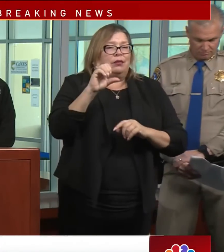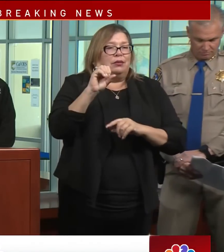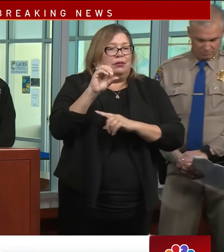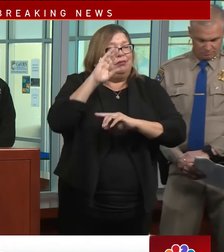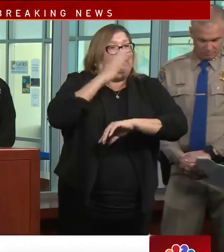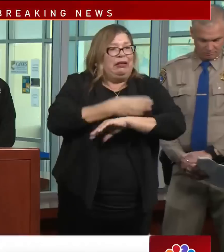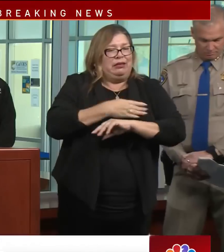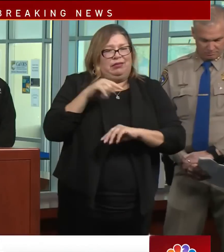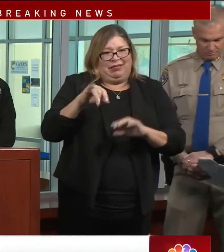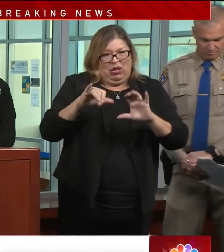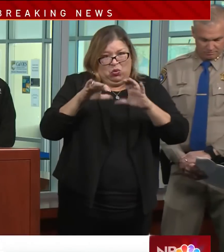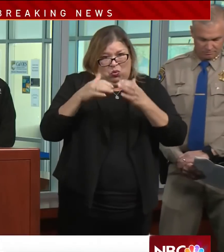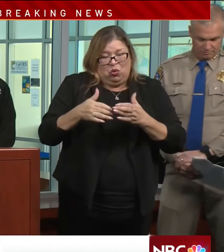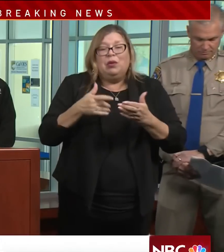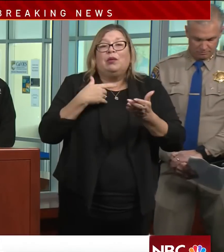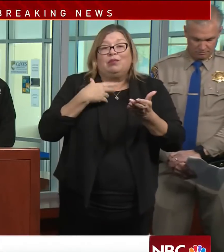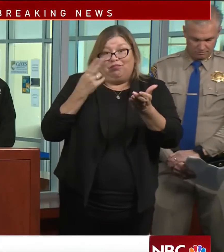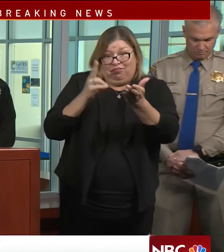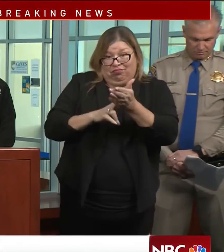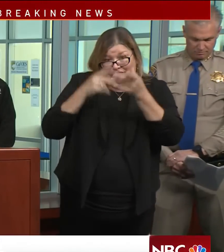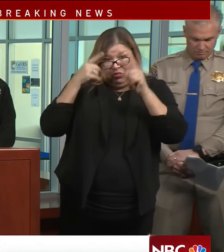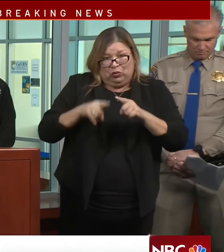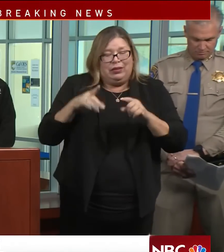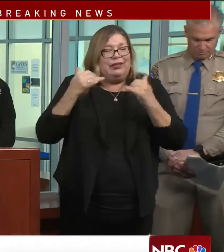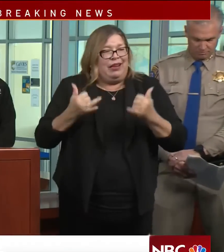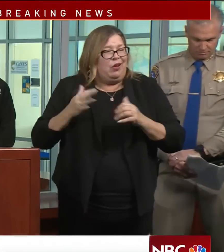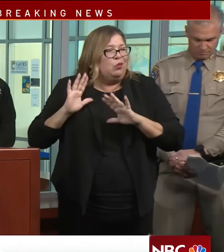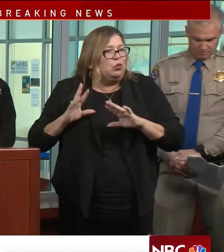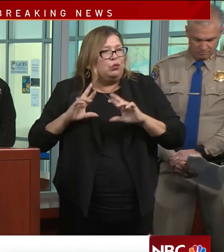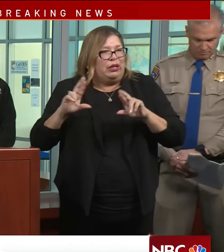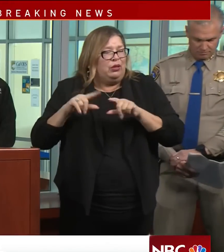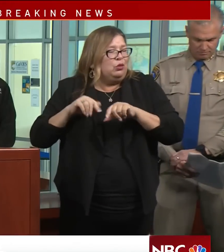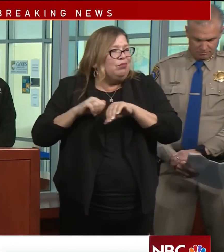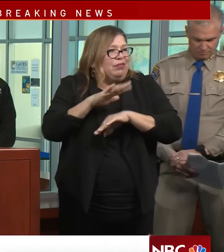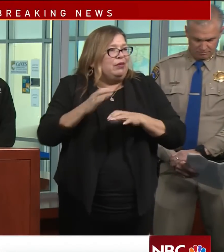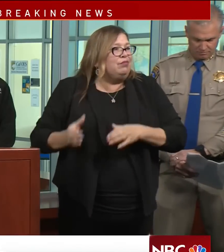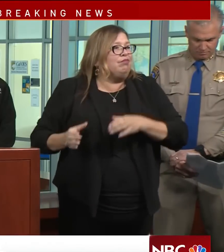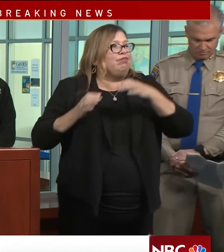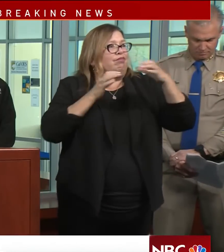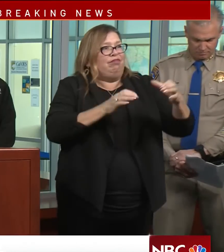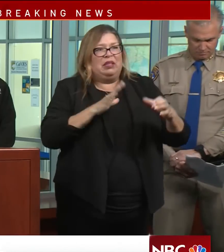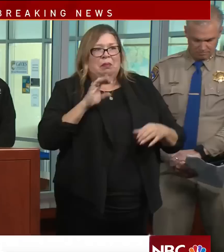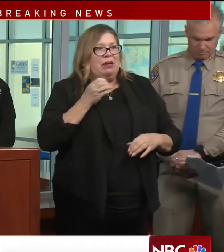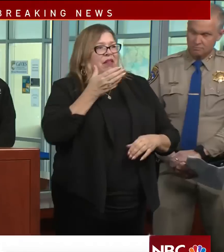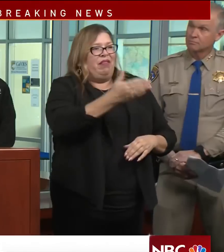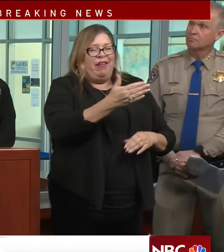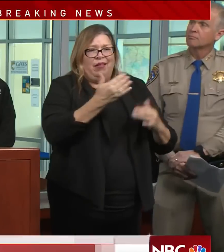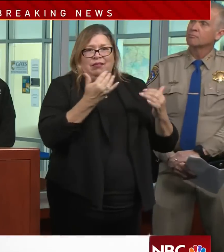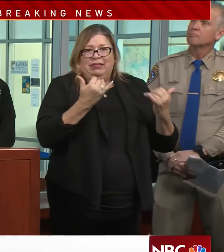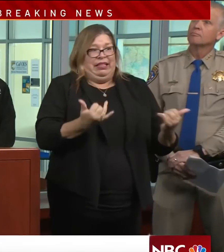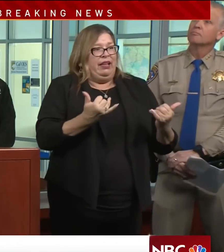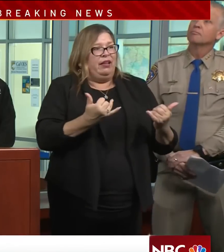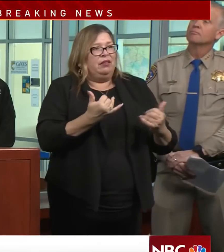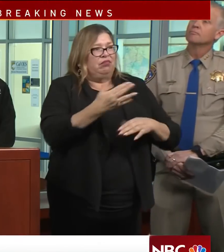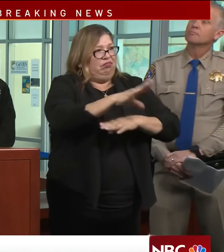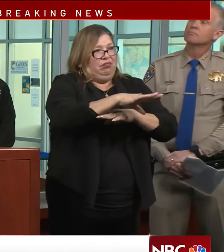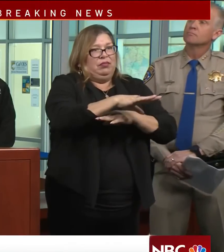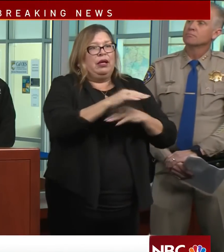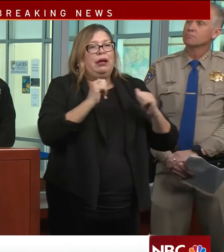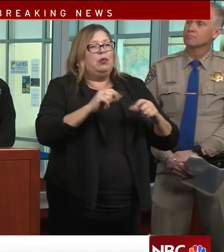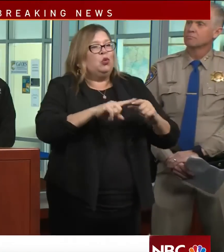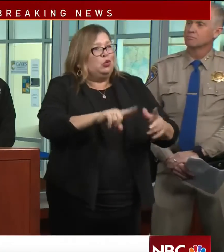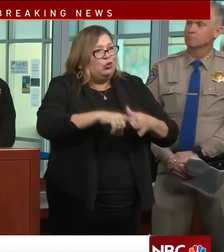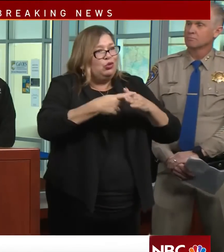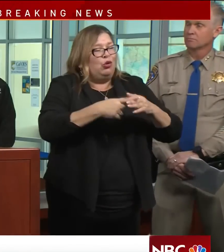and their resources and personnel to actually be on site by later today and begin the reconstruction